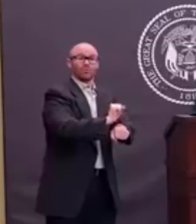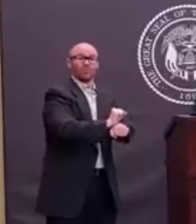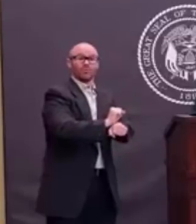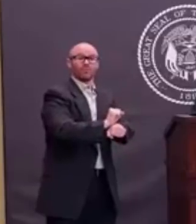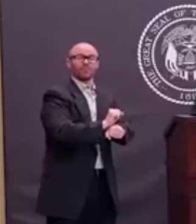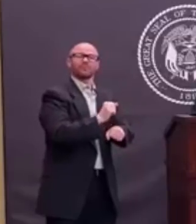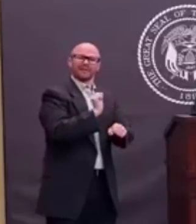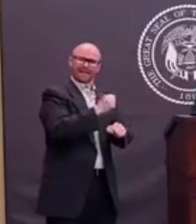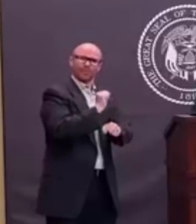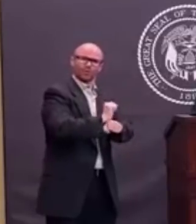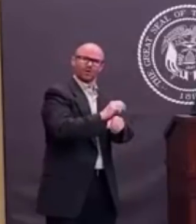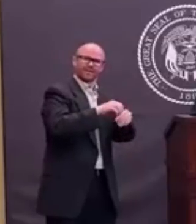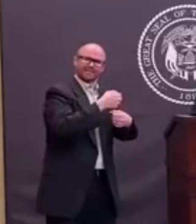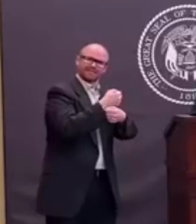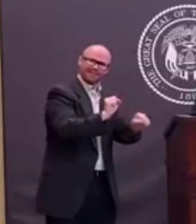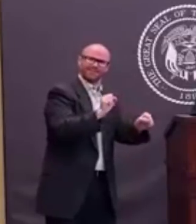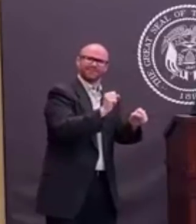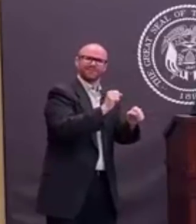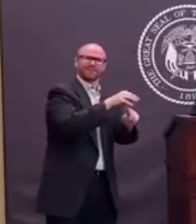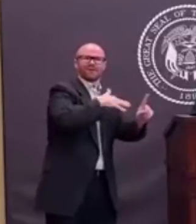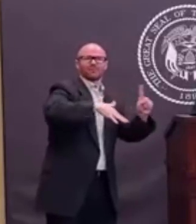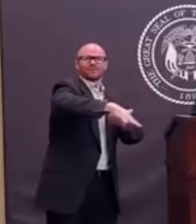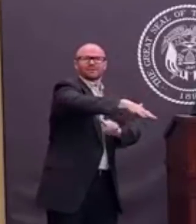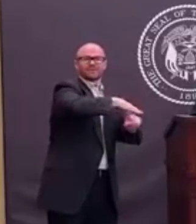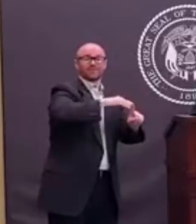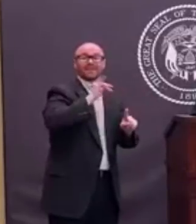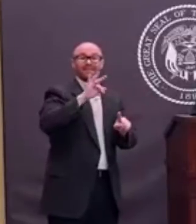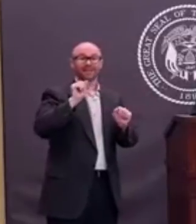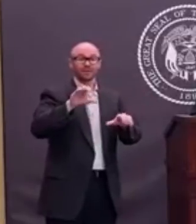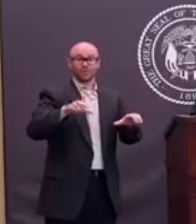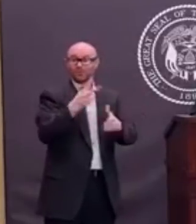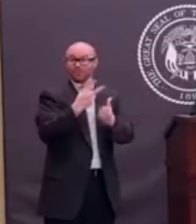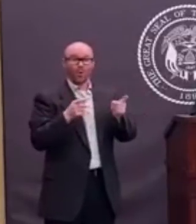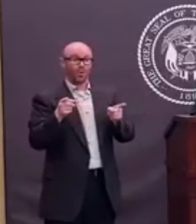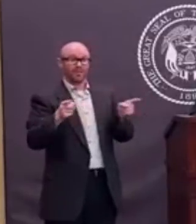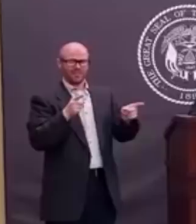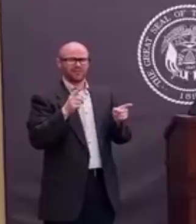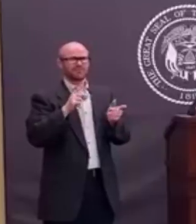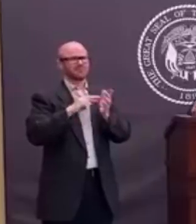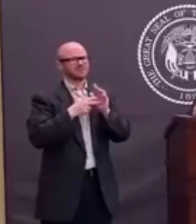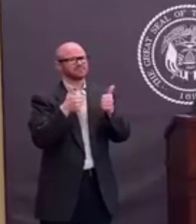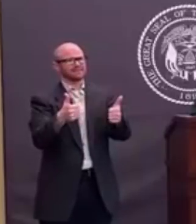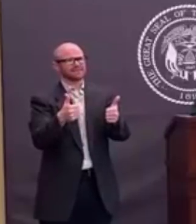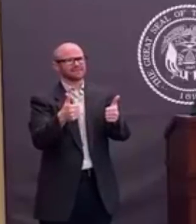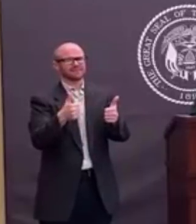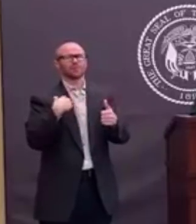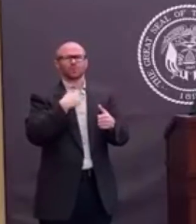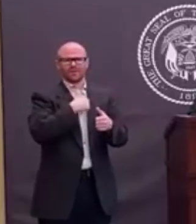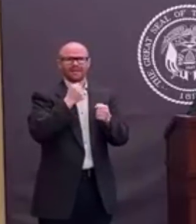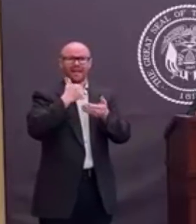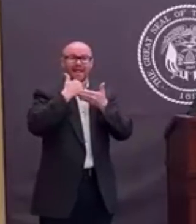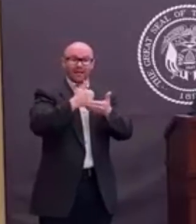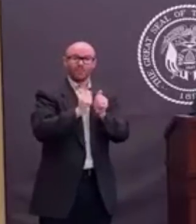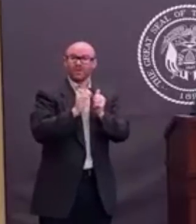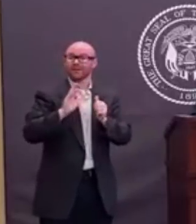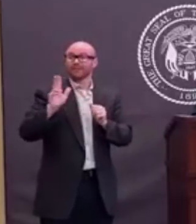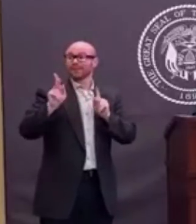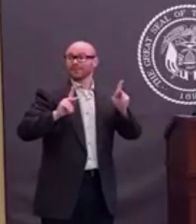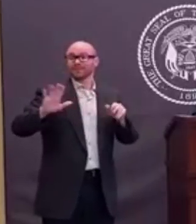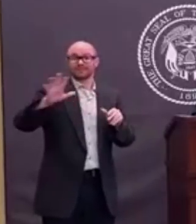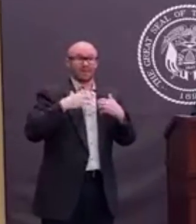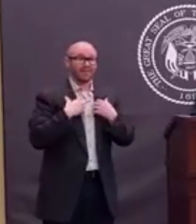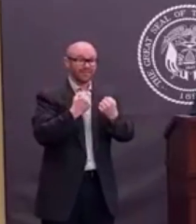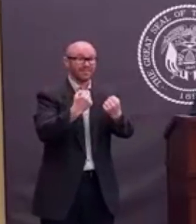If we do that, I think we're going to have the best of both worlds, which means we're going to have health protection. We're going to bend the curve, which appears to be